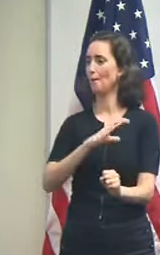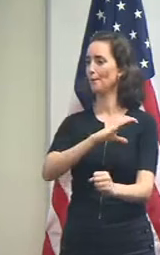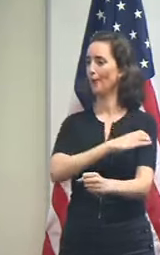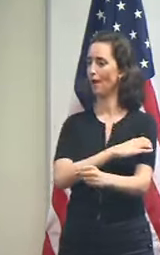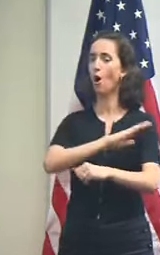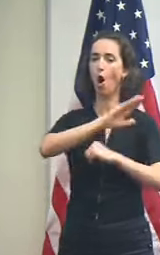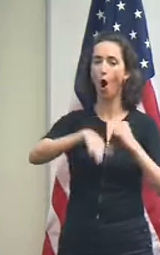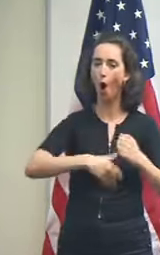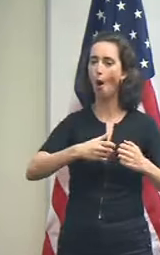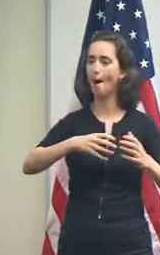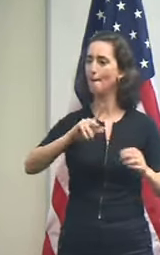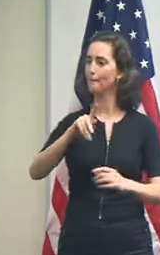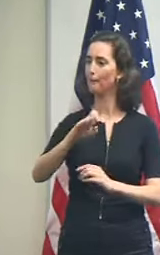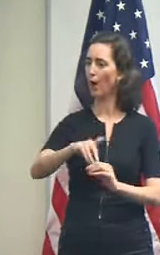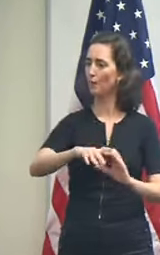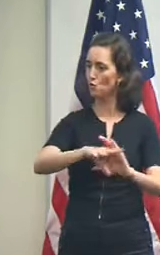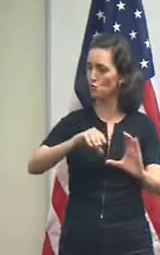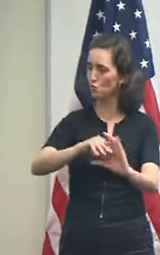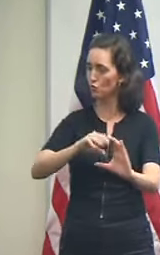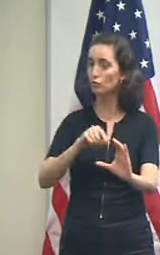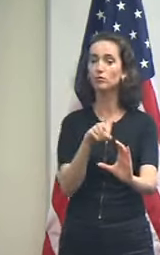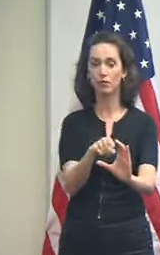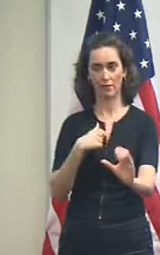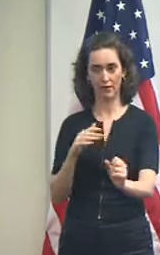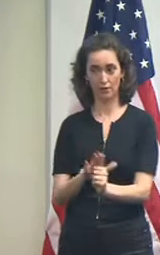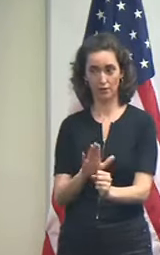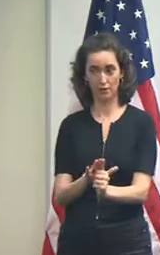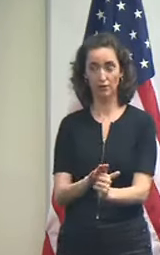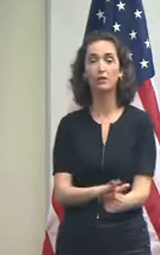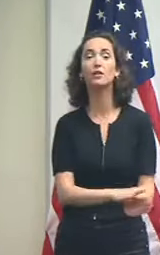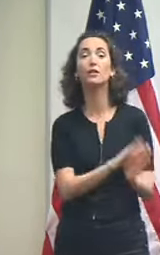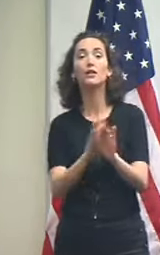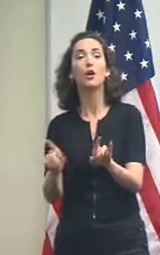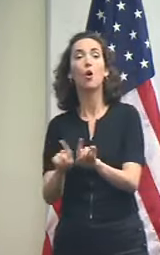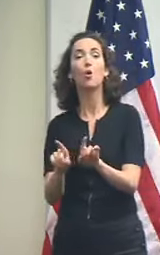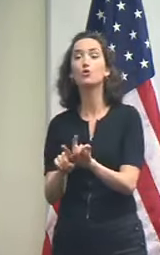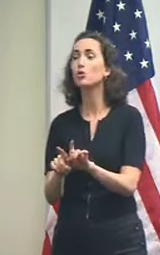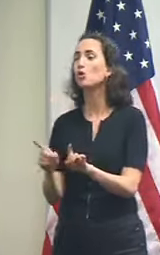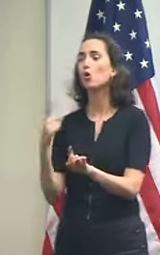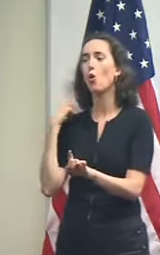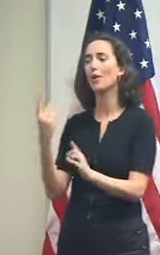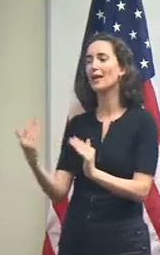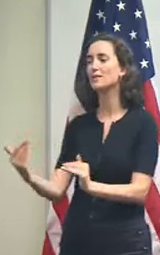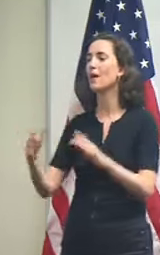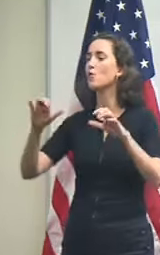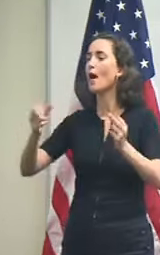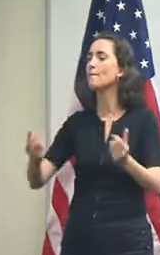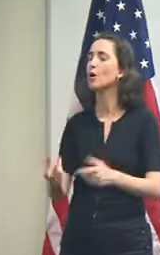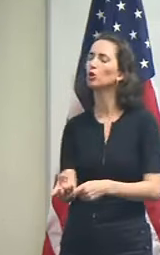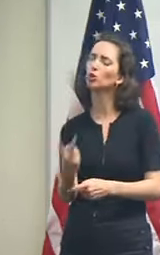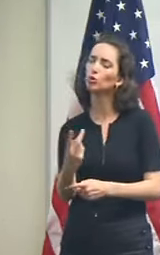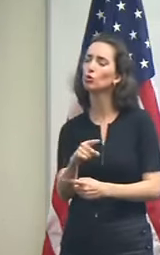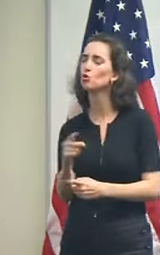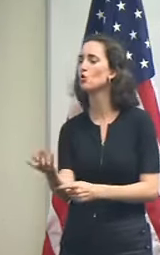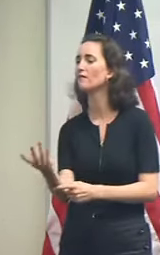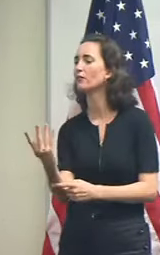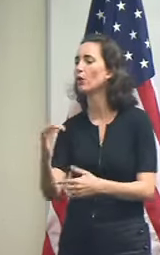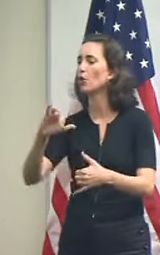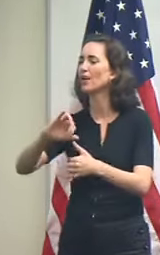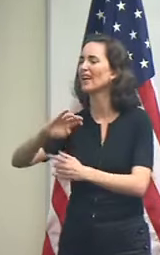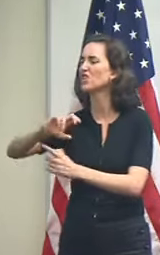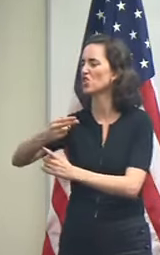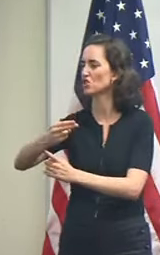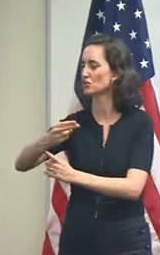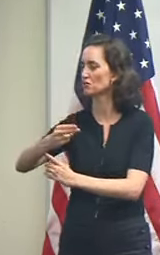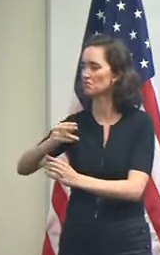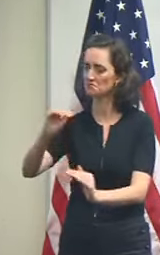shouldn't be a problem and the other news is that we're only expecting two to four inches of rain and and should that